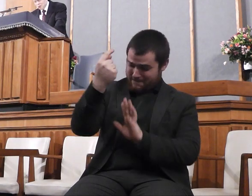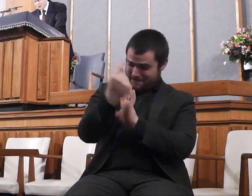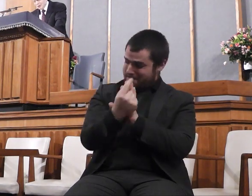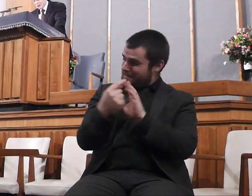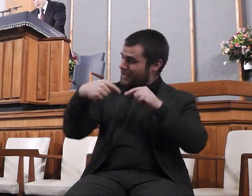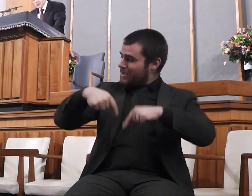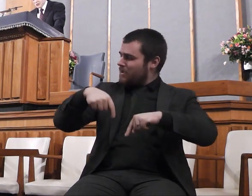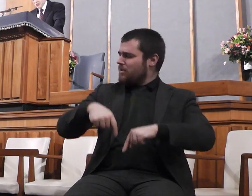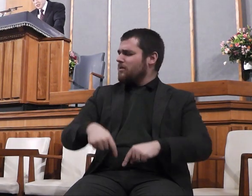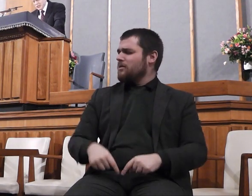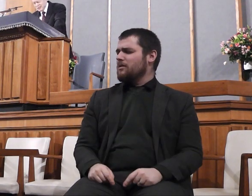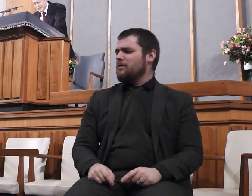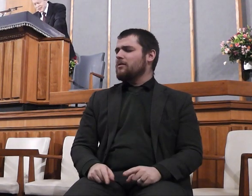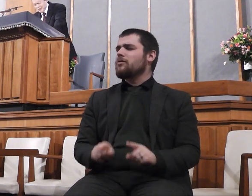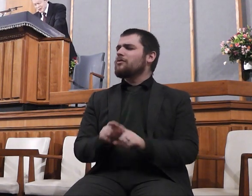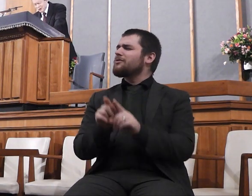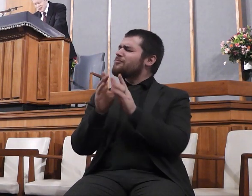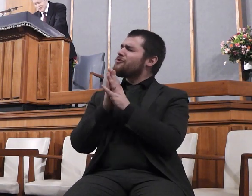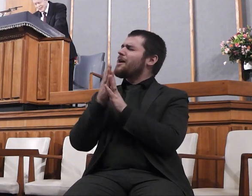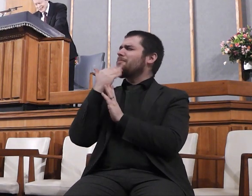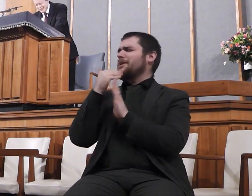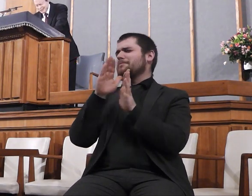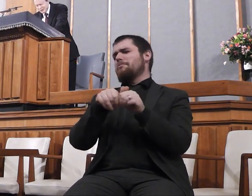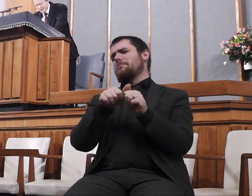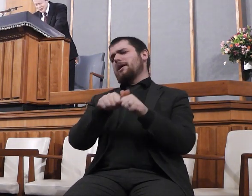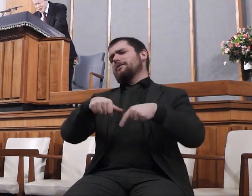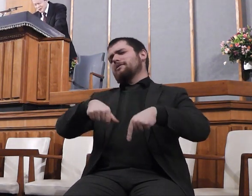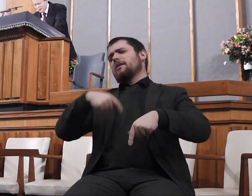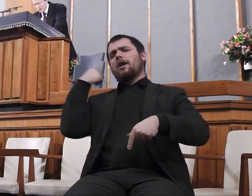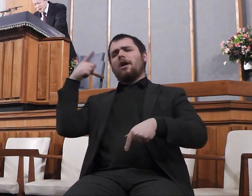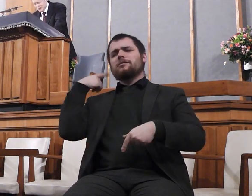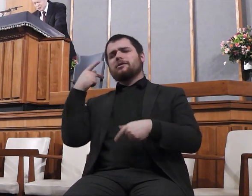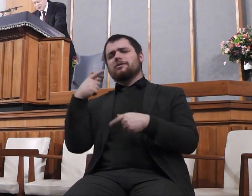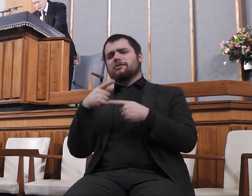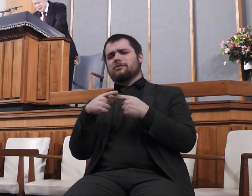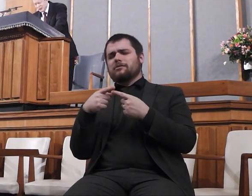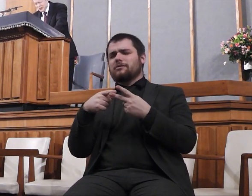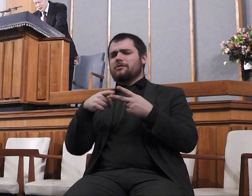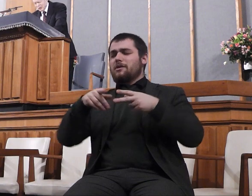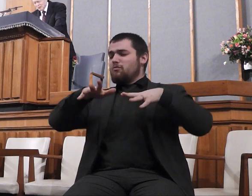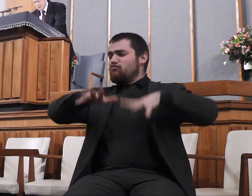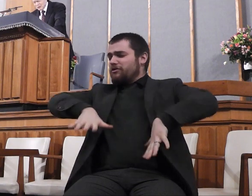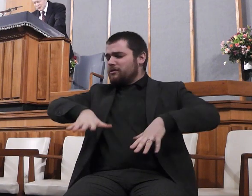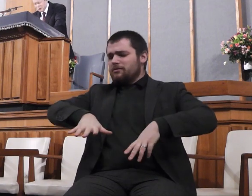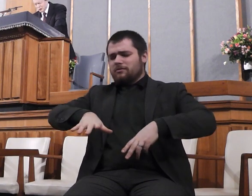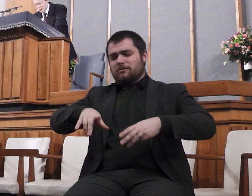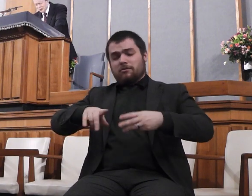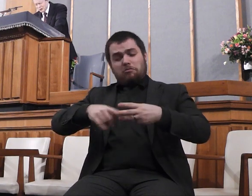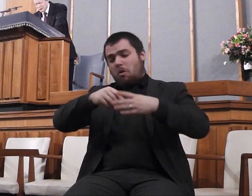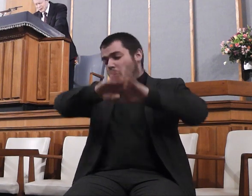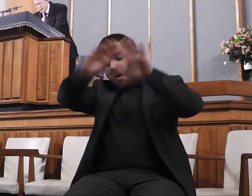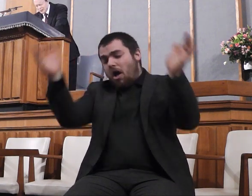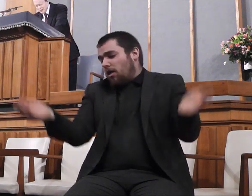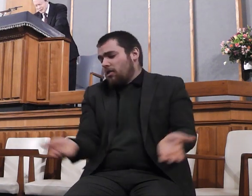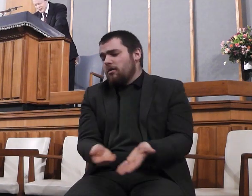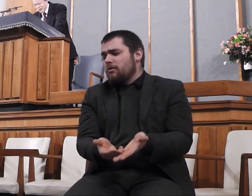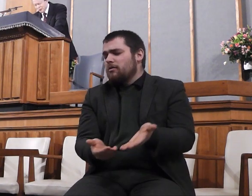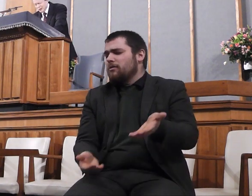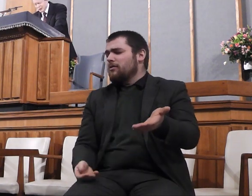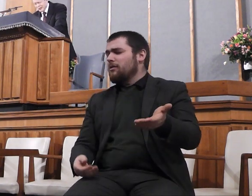pray for our city, for our land, and for this world. We know, Lord, that this world